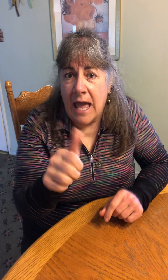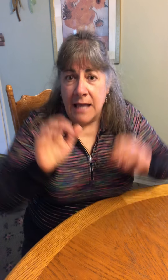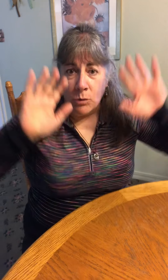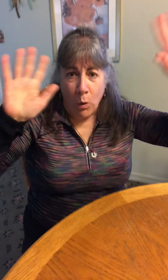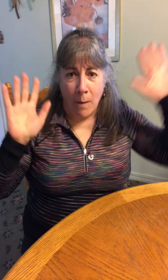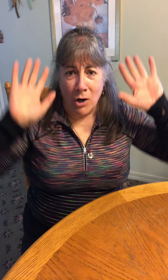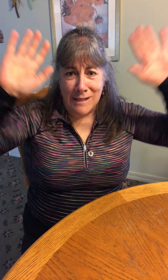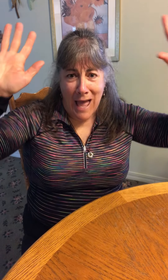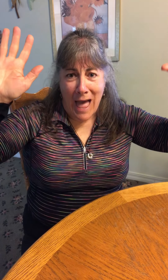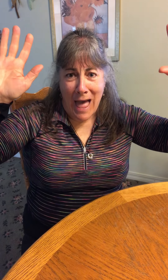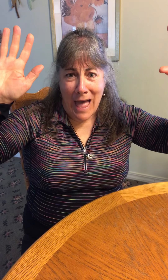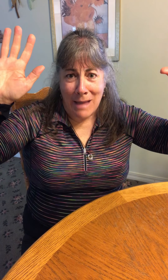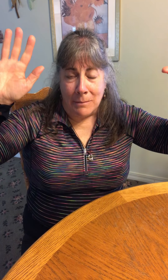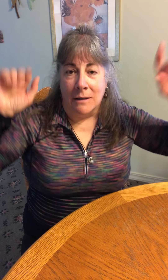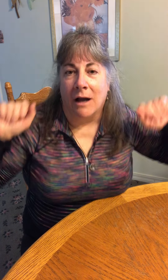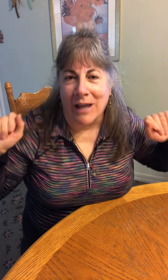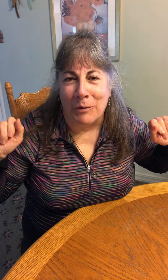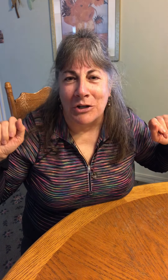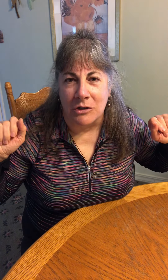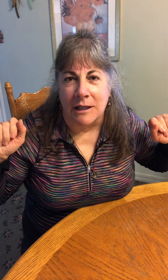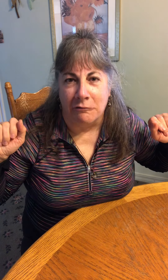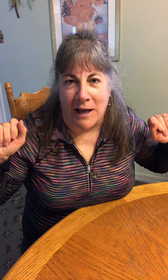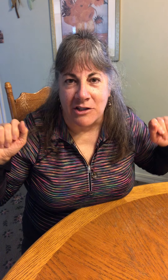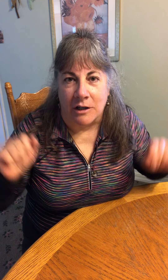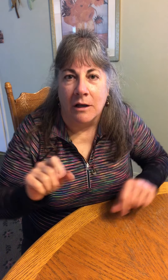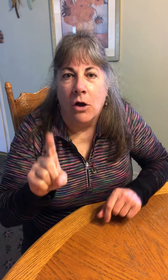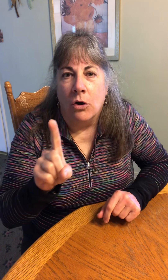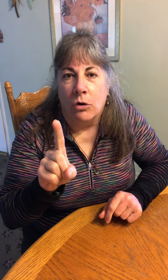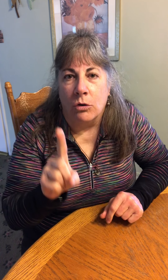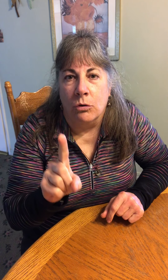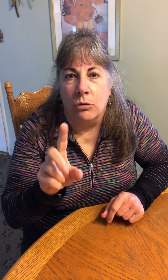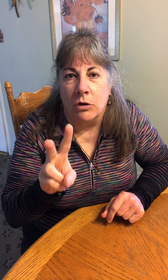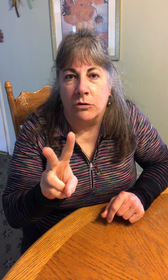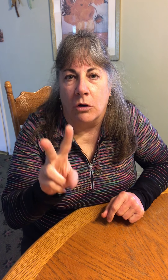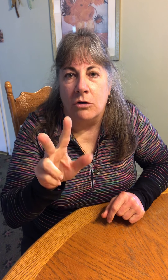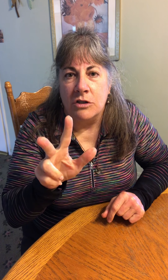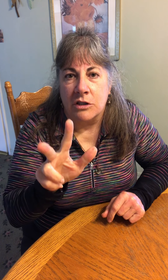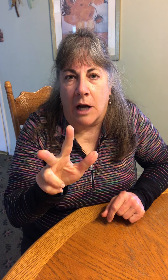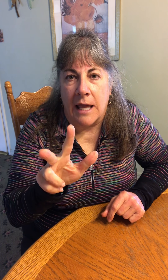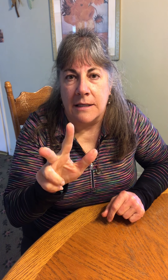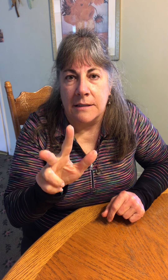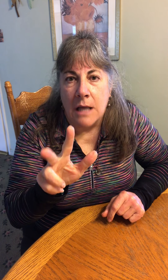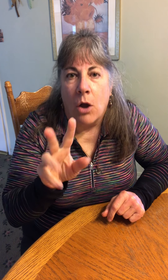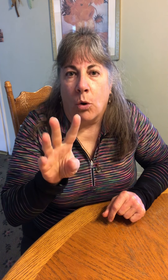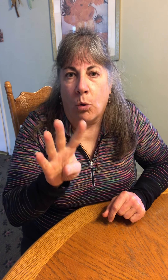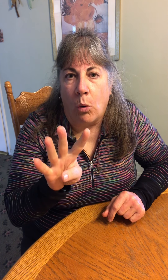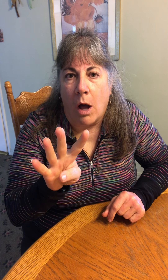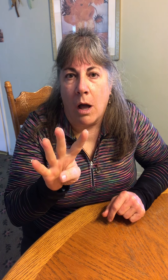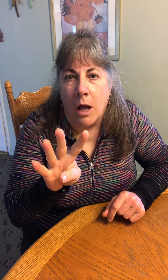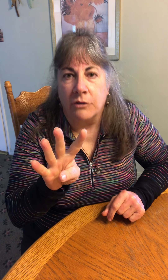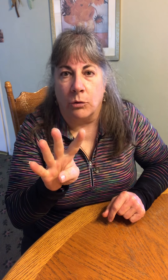One more time! Okay, we're going to do it a little faster. Uno, dos, tres, cuatro,